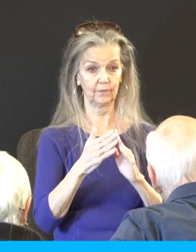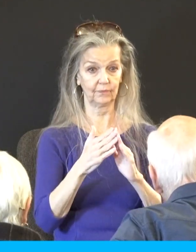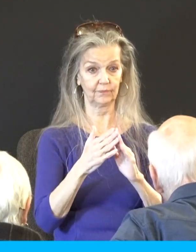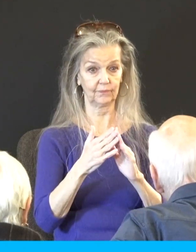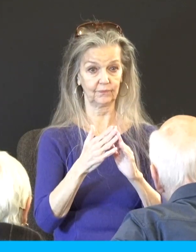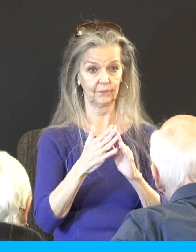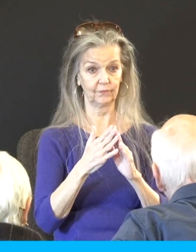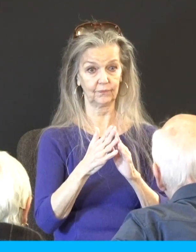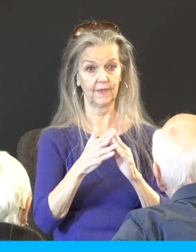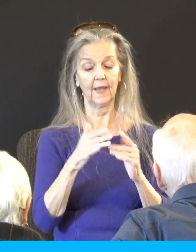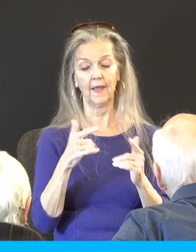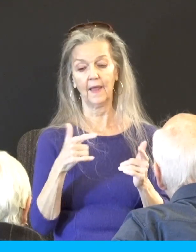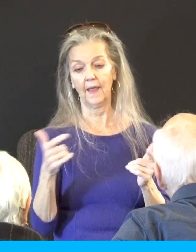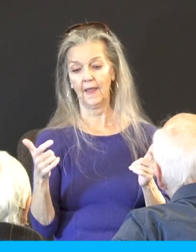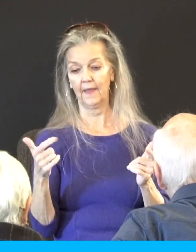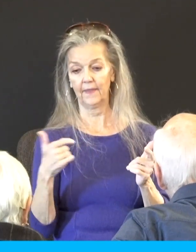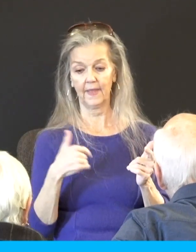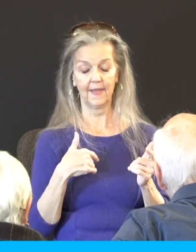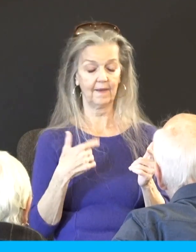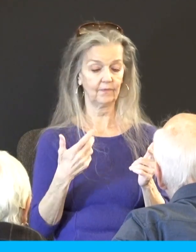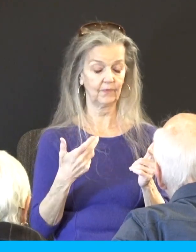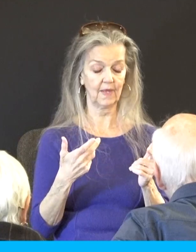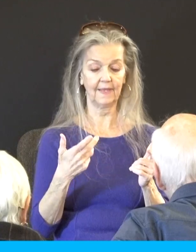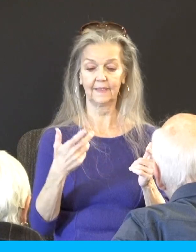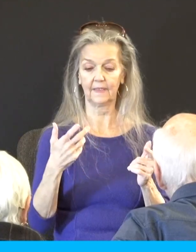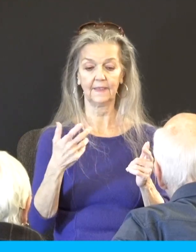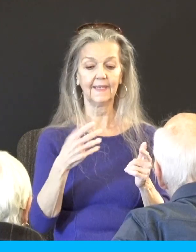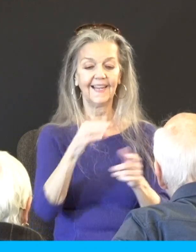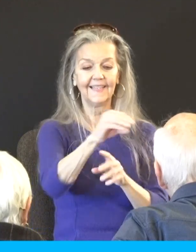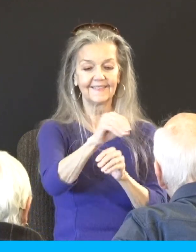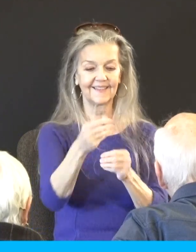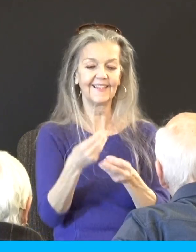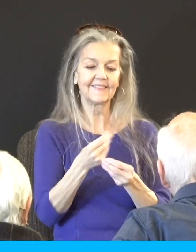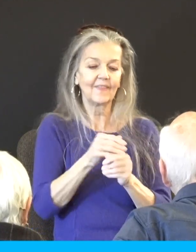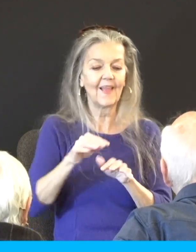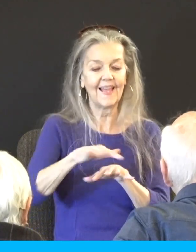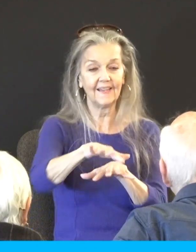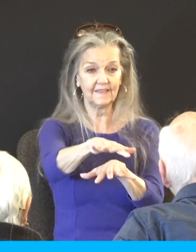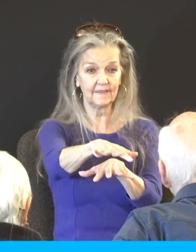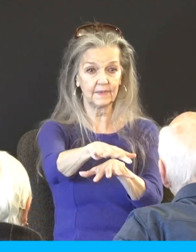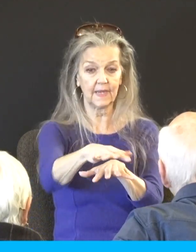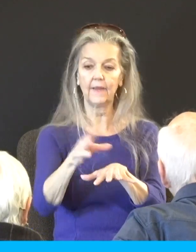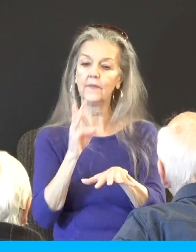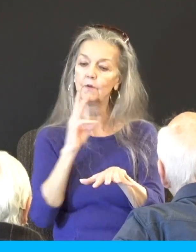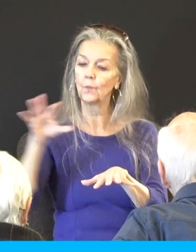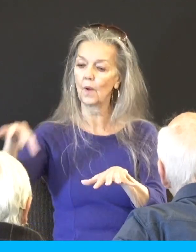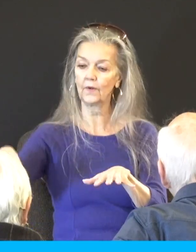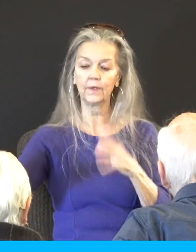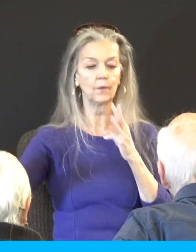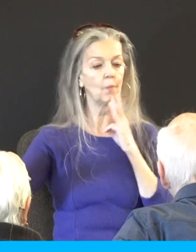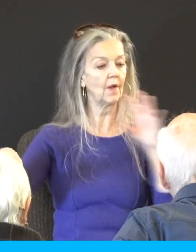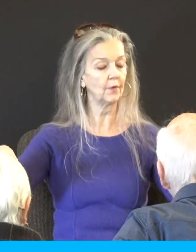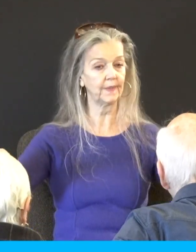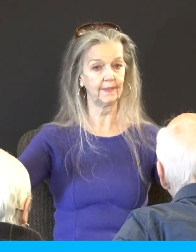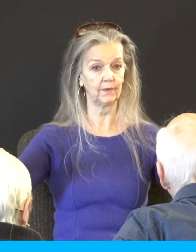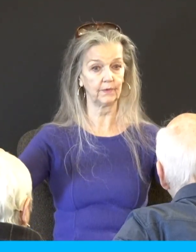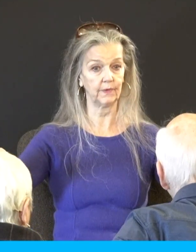They drag them across the isthmus, put them back there from the Aegean to the Adriatic. So people have time on their hands. A lot of wealth because of trade.